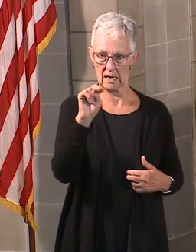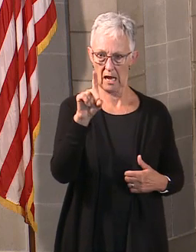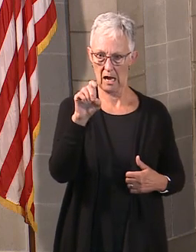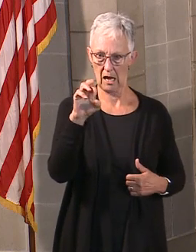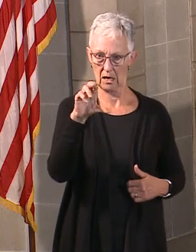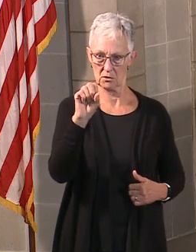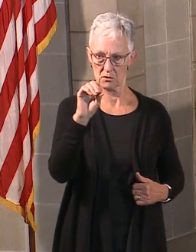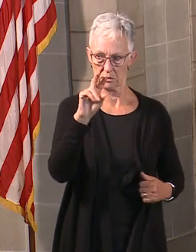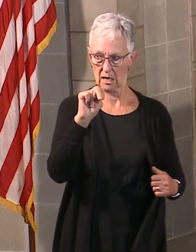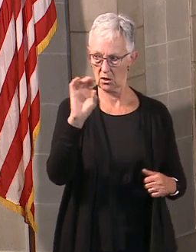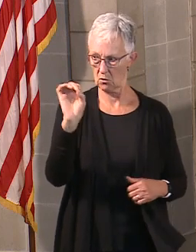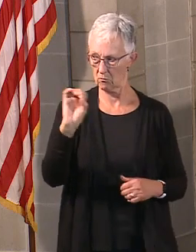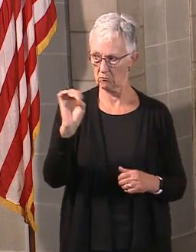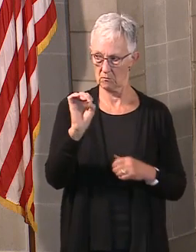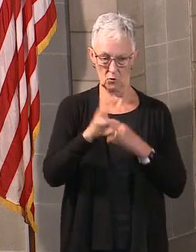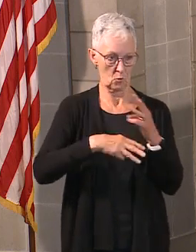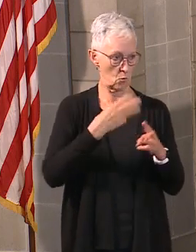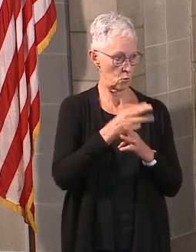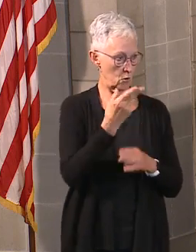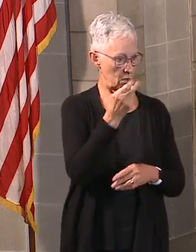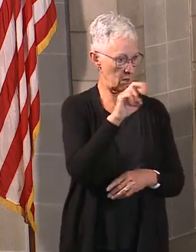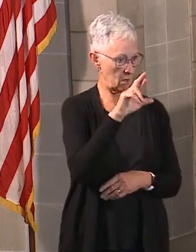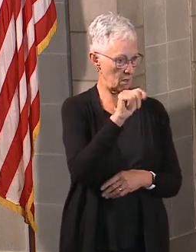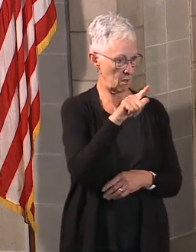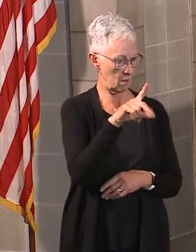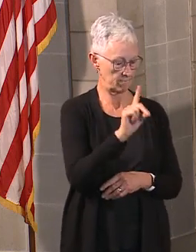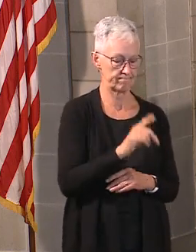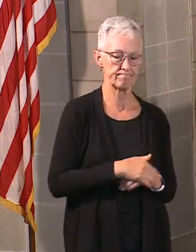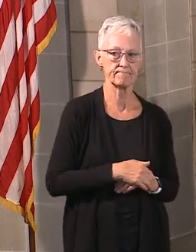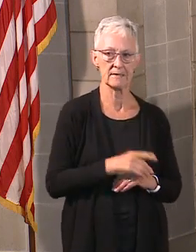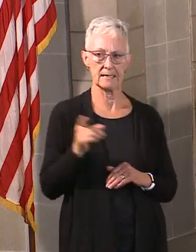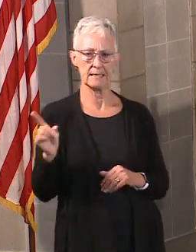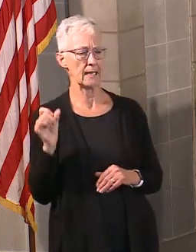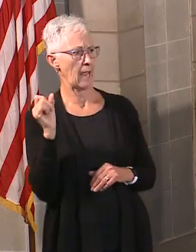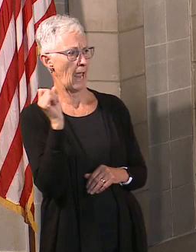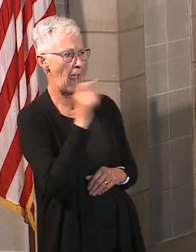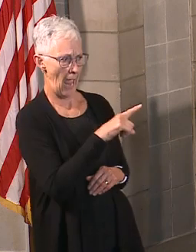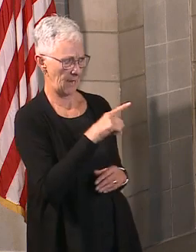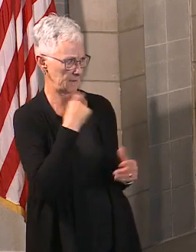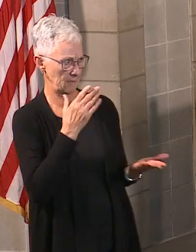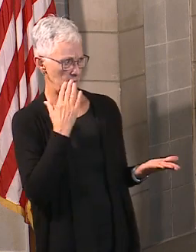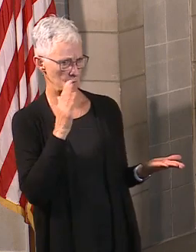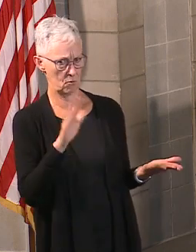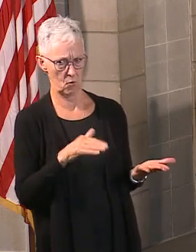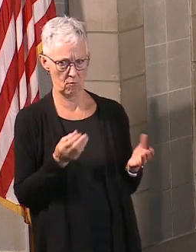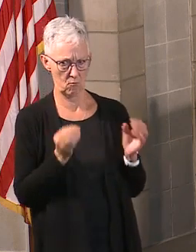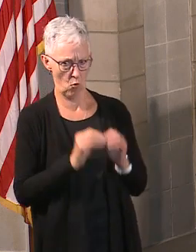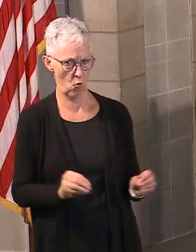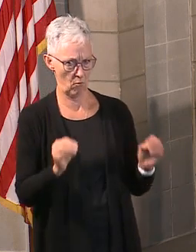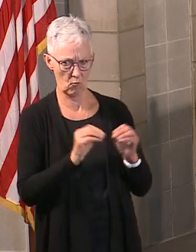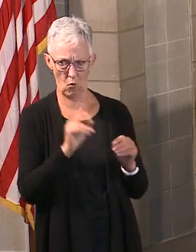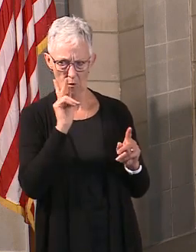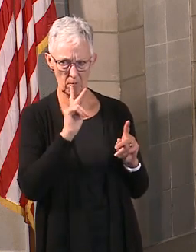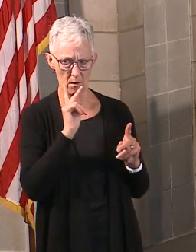Given the increase in cases in the past week in Nebraska and the fact that a growing number of states and cities are requiring masks in public places, will you change your